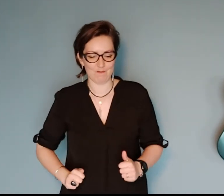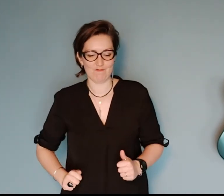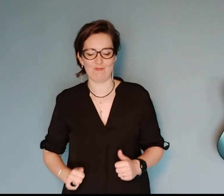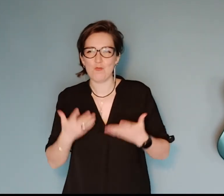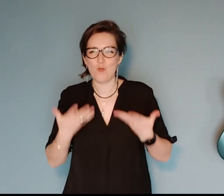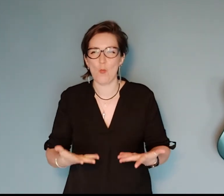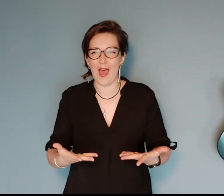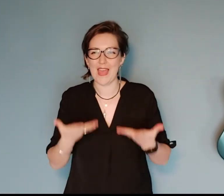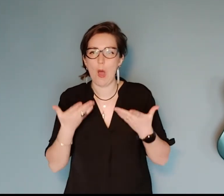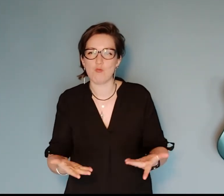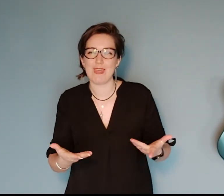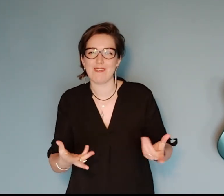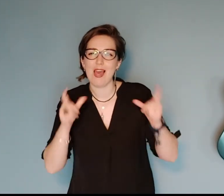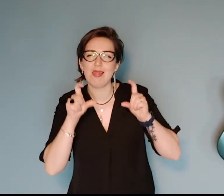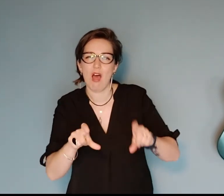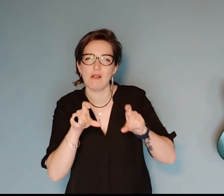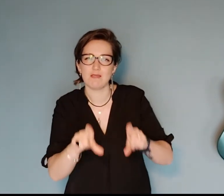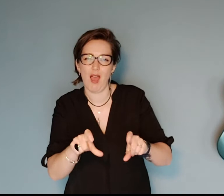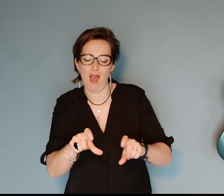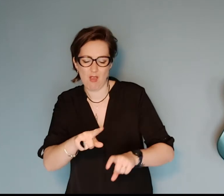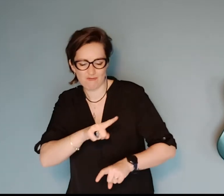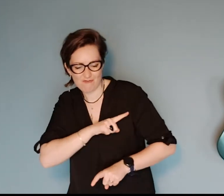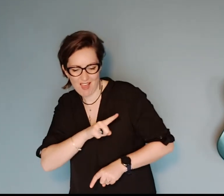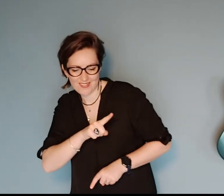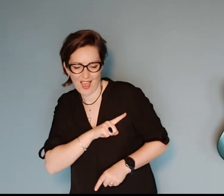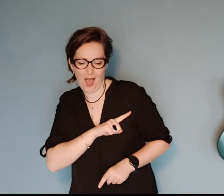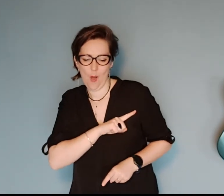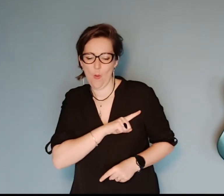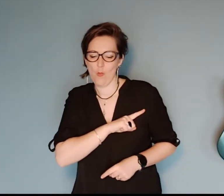Why are we in lockdown right now?